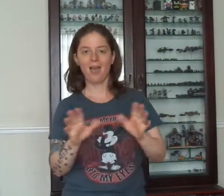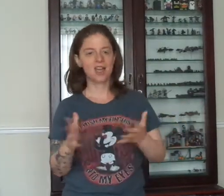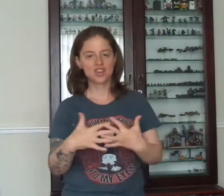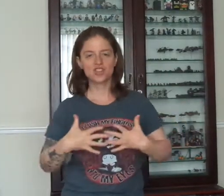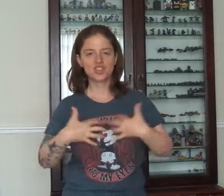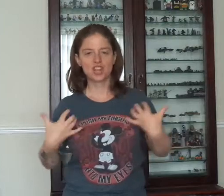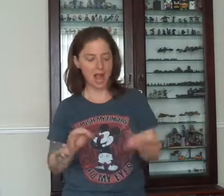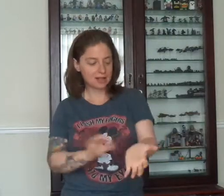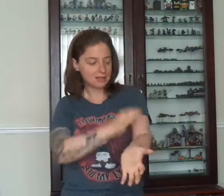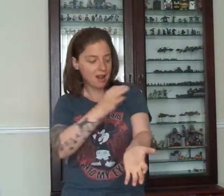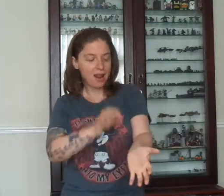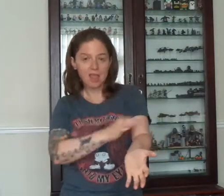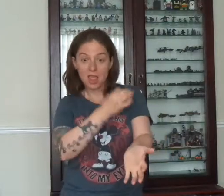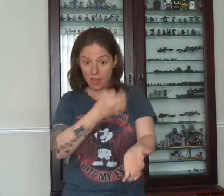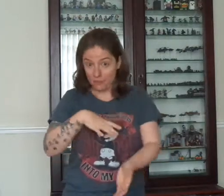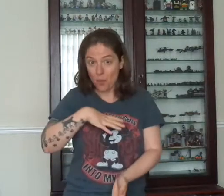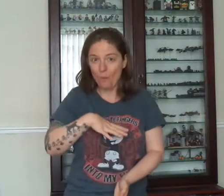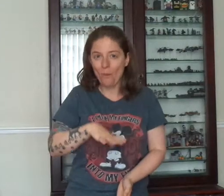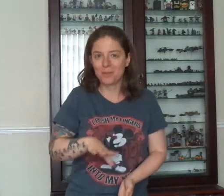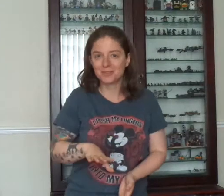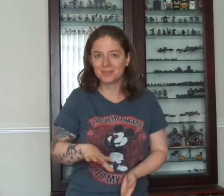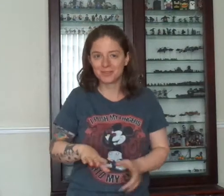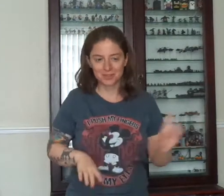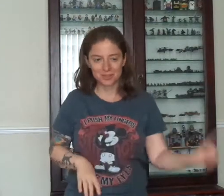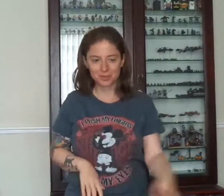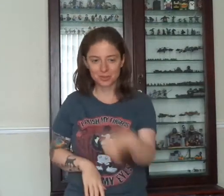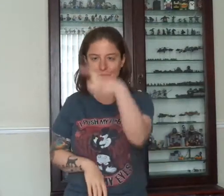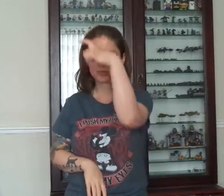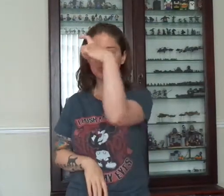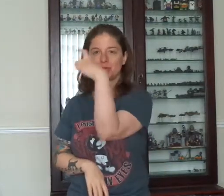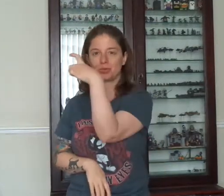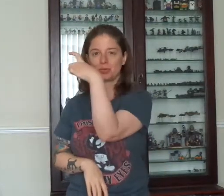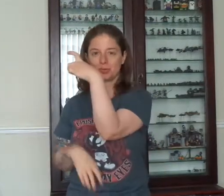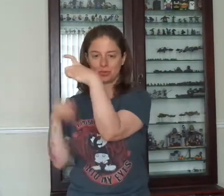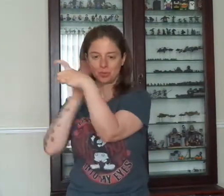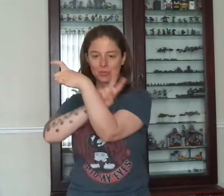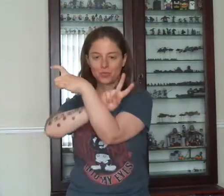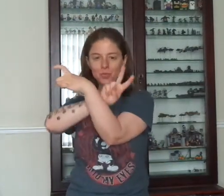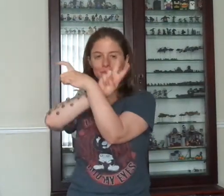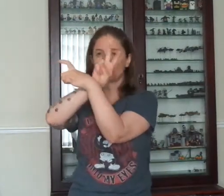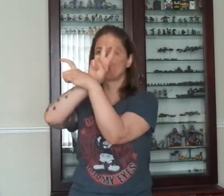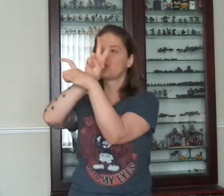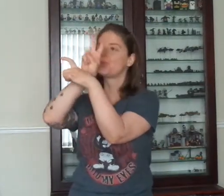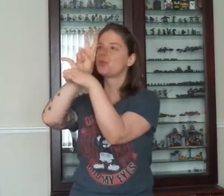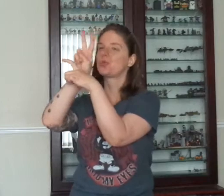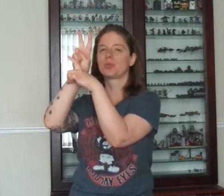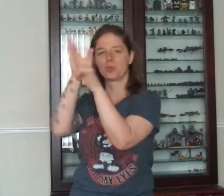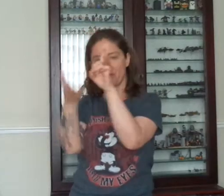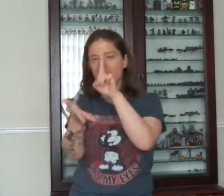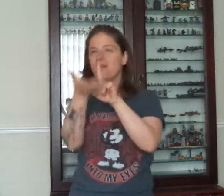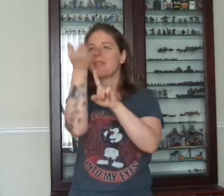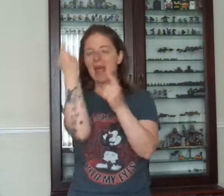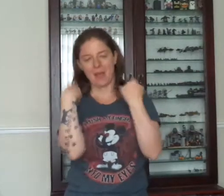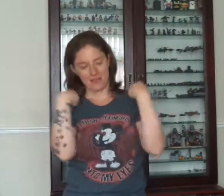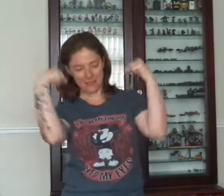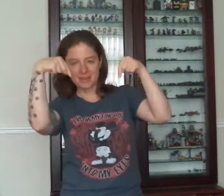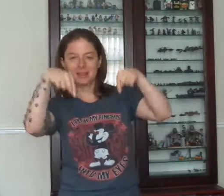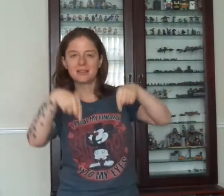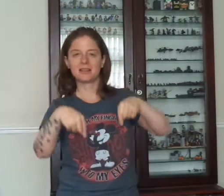want, where you can always find me. And we'll have Halloween on Christmas, and in the night we'll